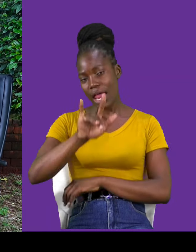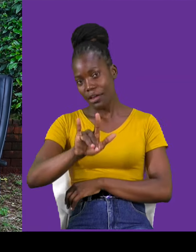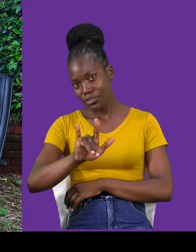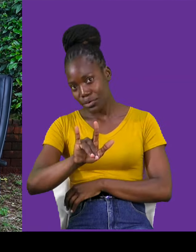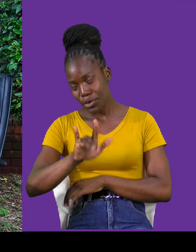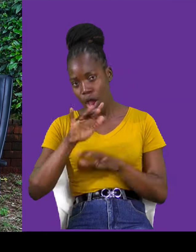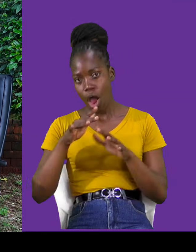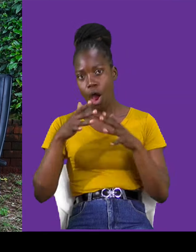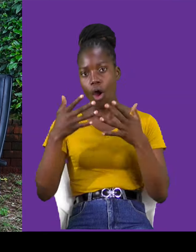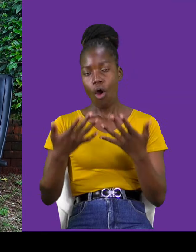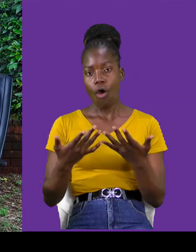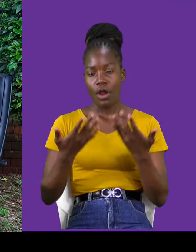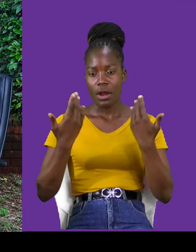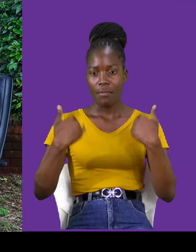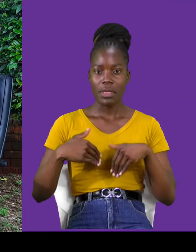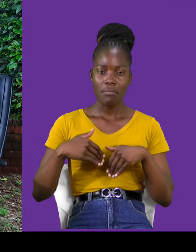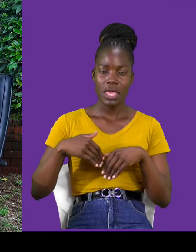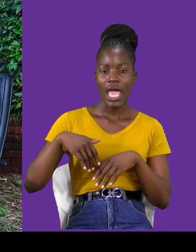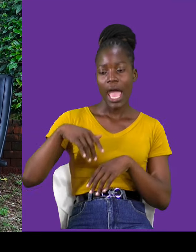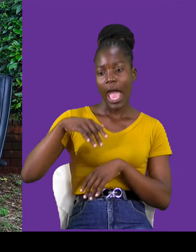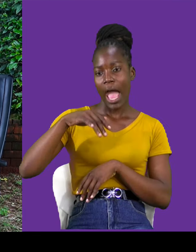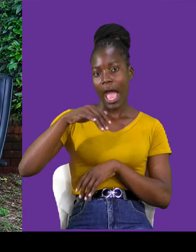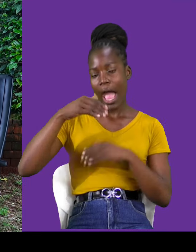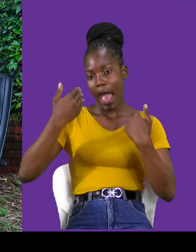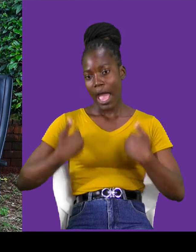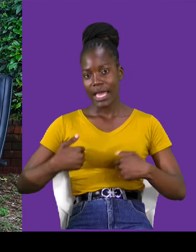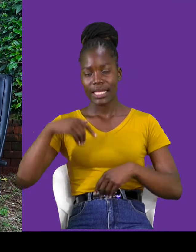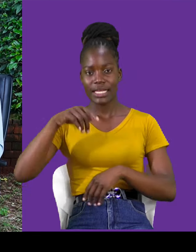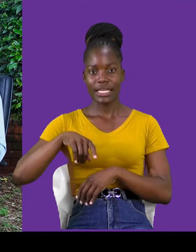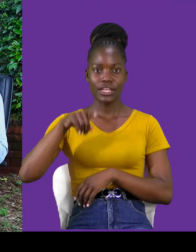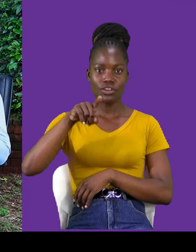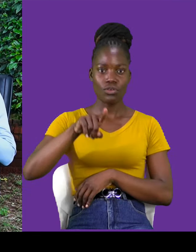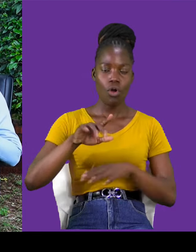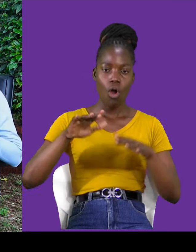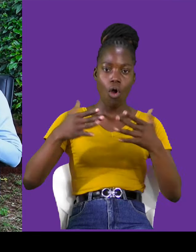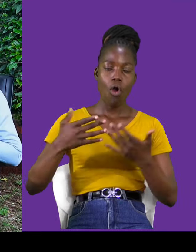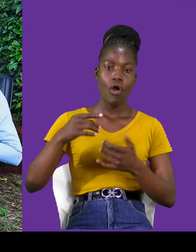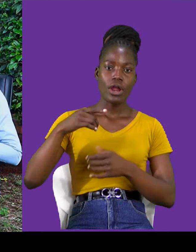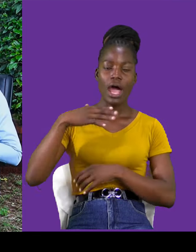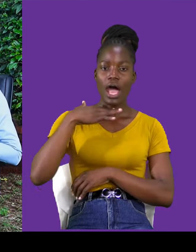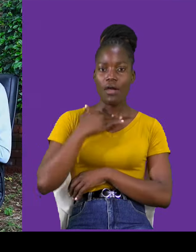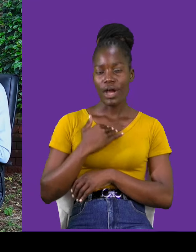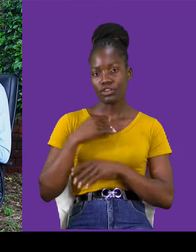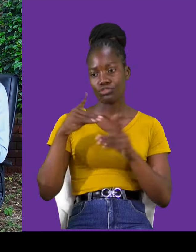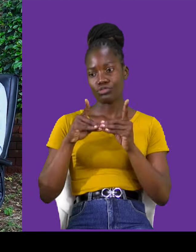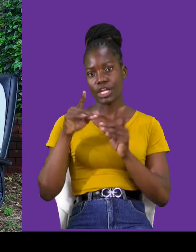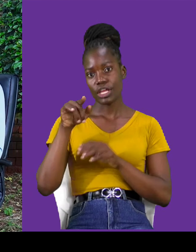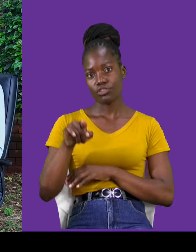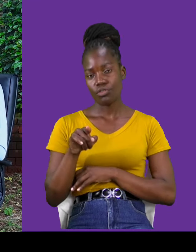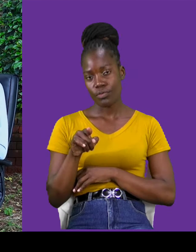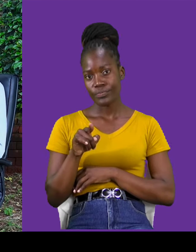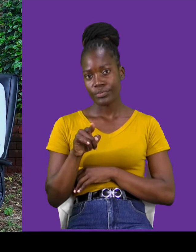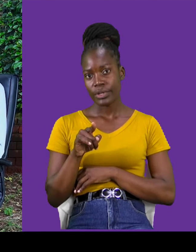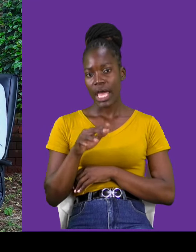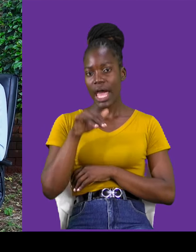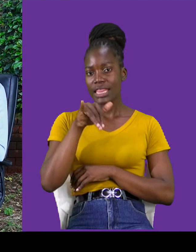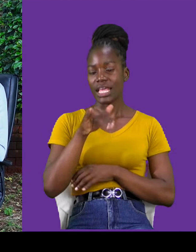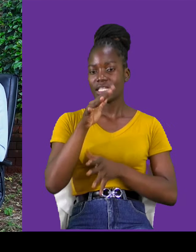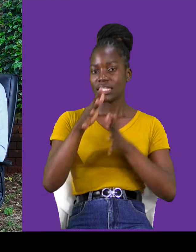I need you, I want to date you, and those type of signs that they can